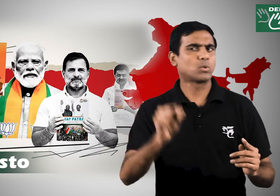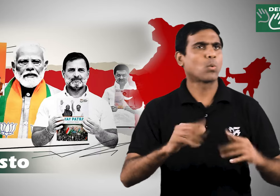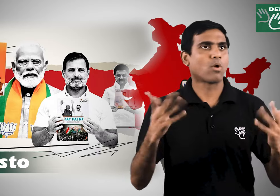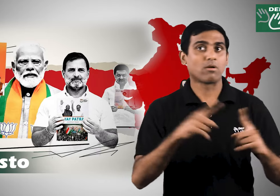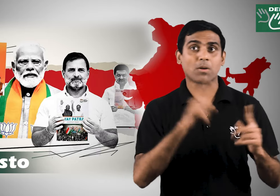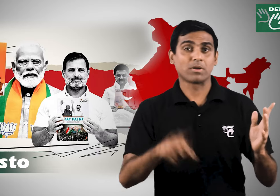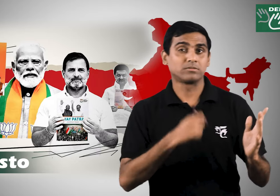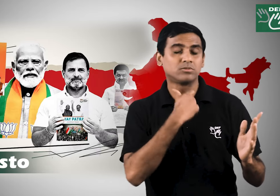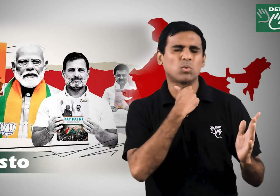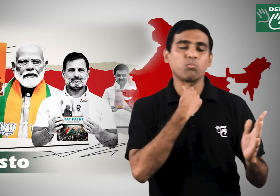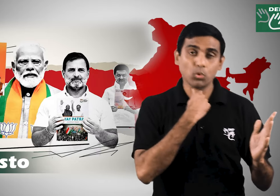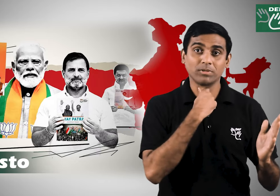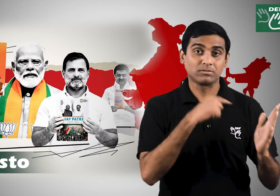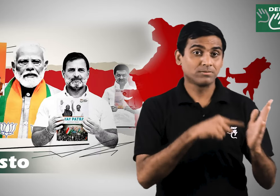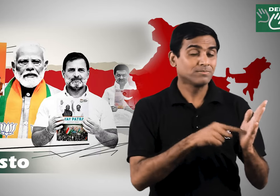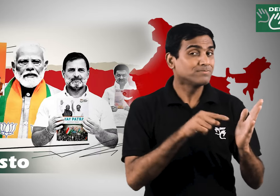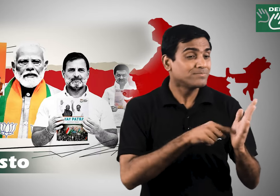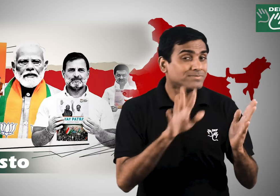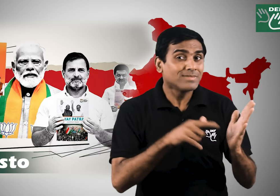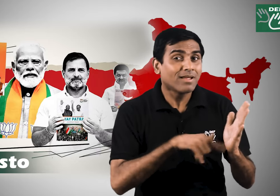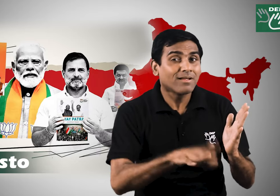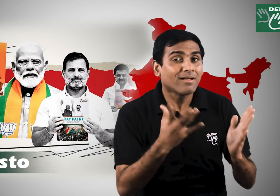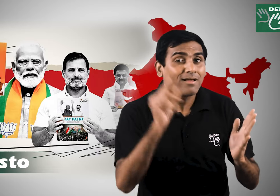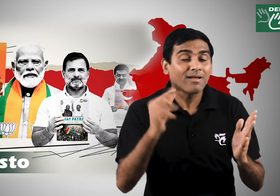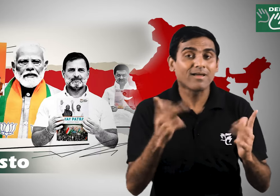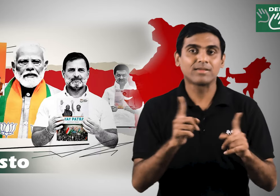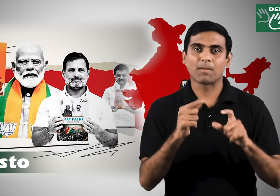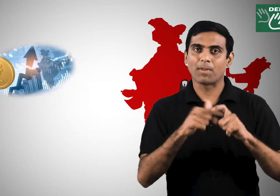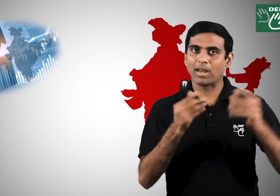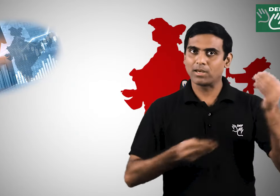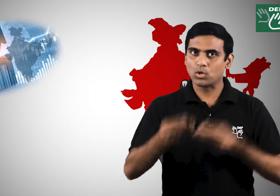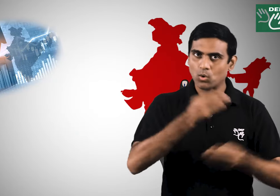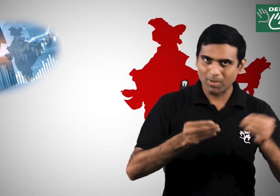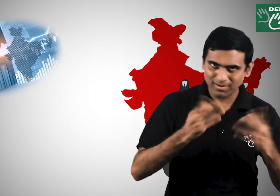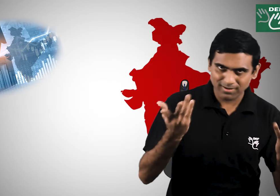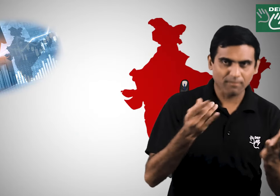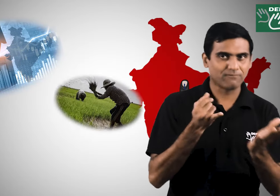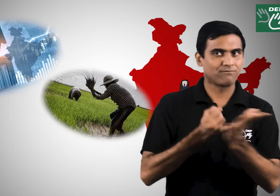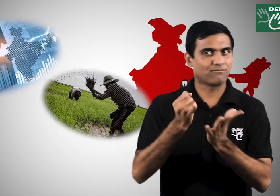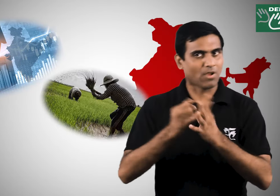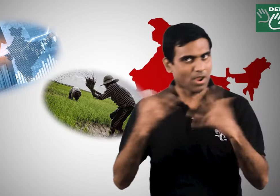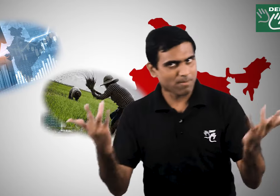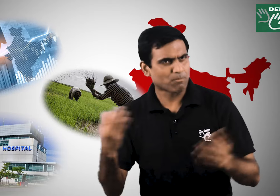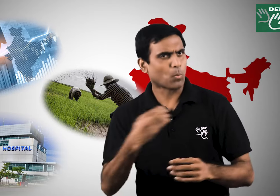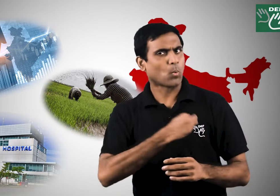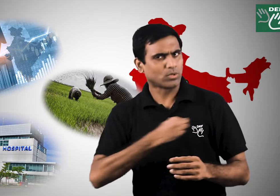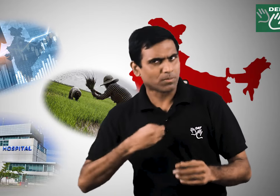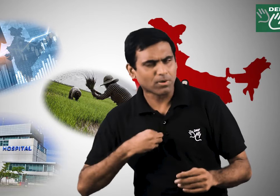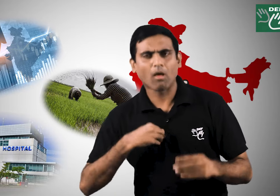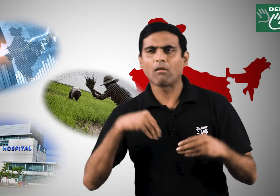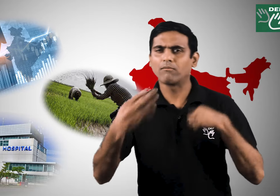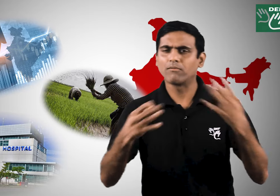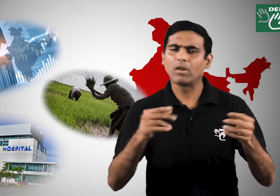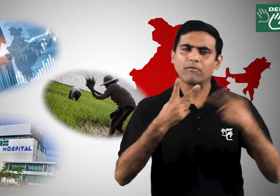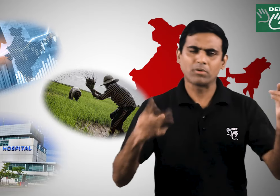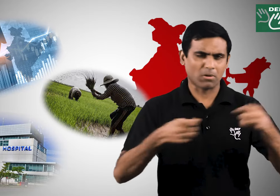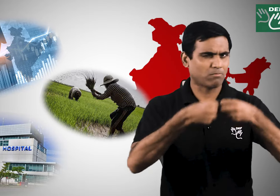parties promise to fulfill if they come to power for example giving hospital